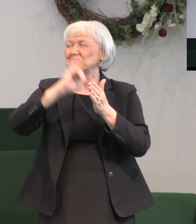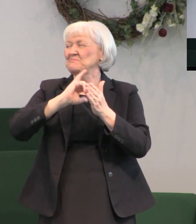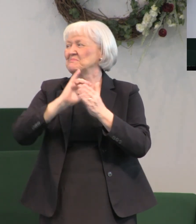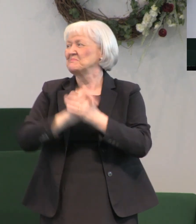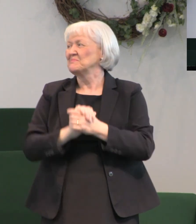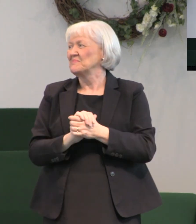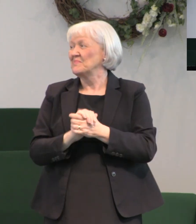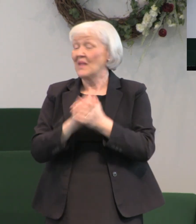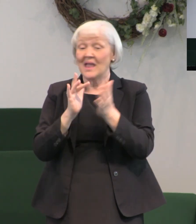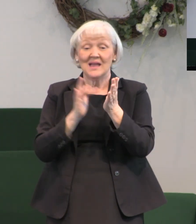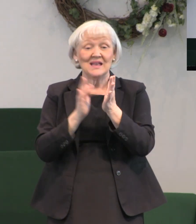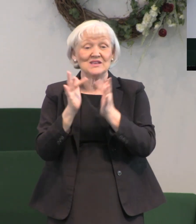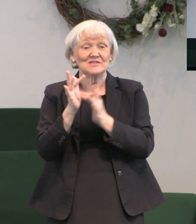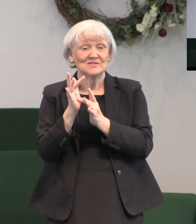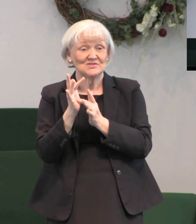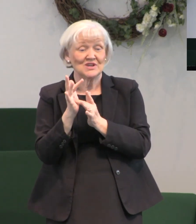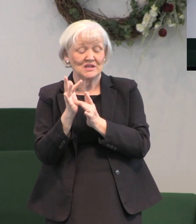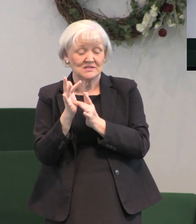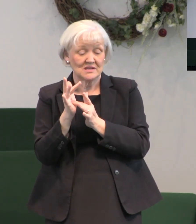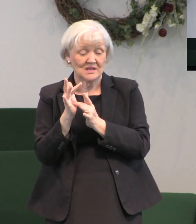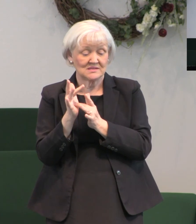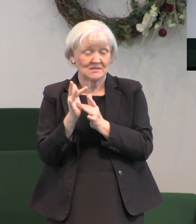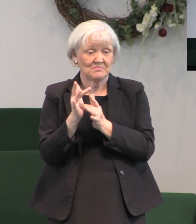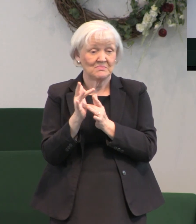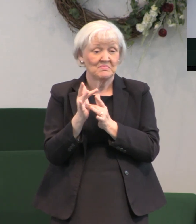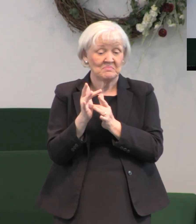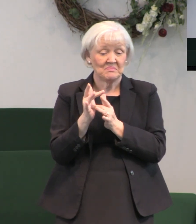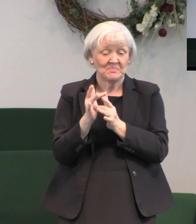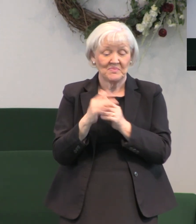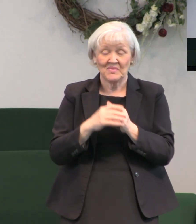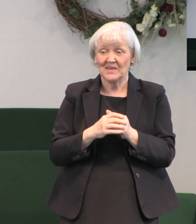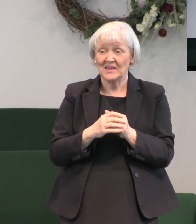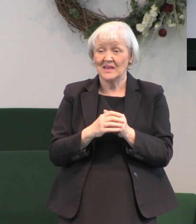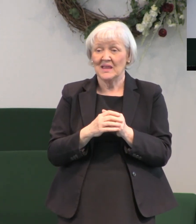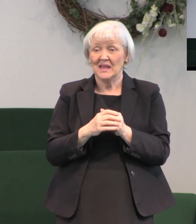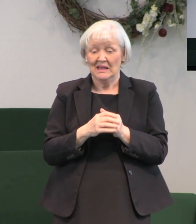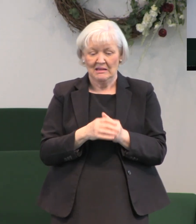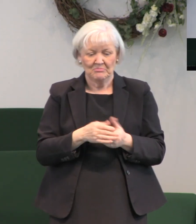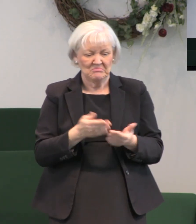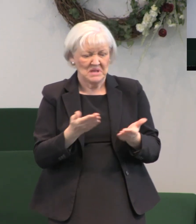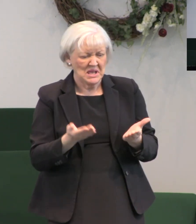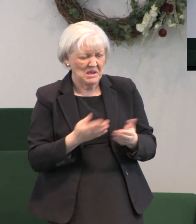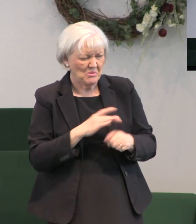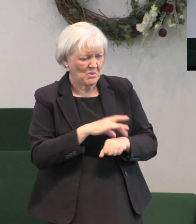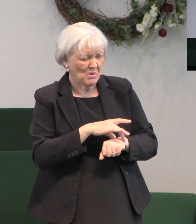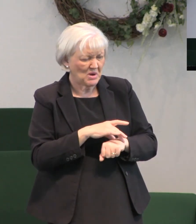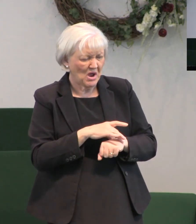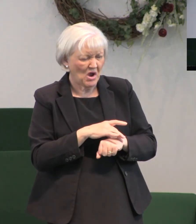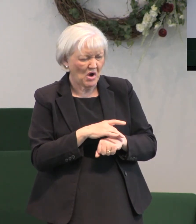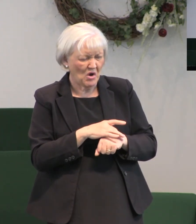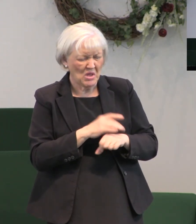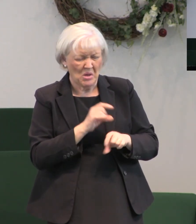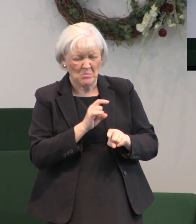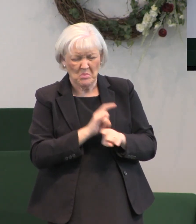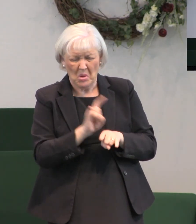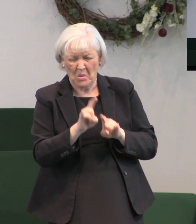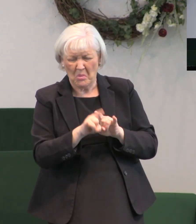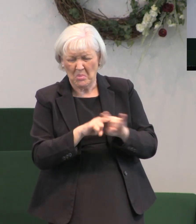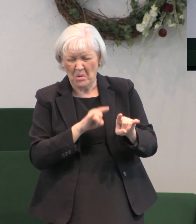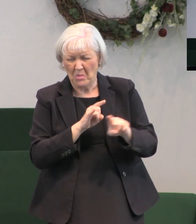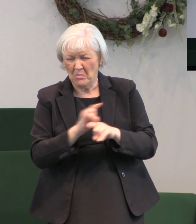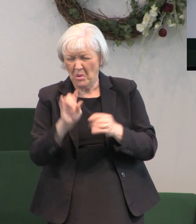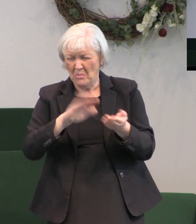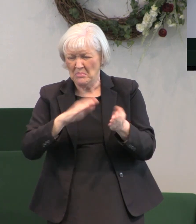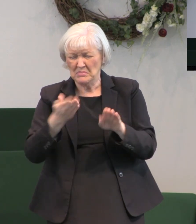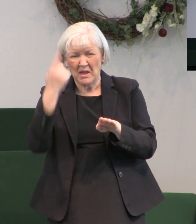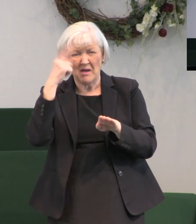Jesus Jesus after he had been here and been mistreated and abused and died for our sins went